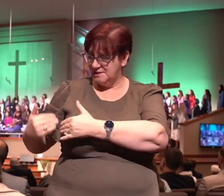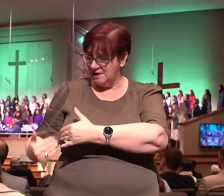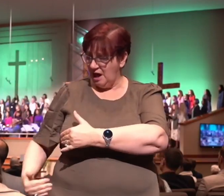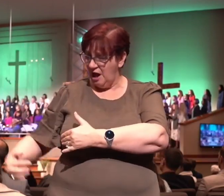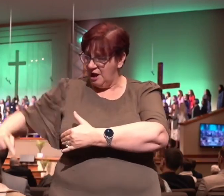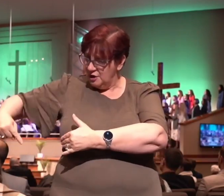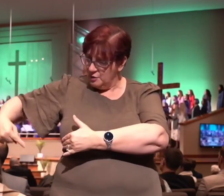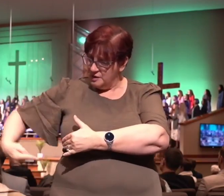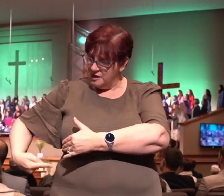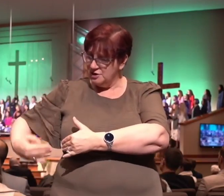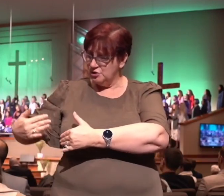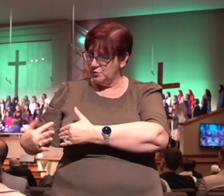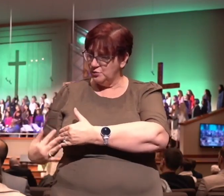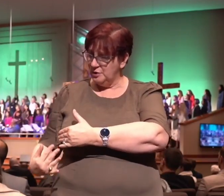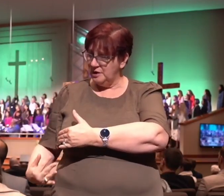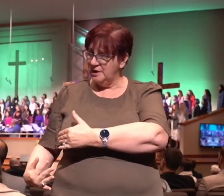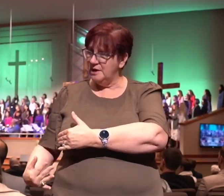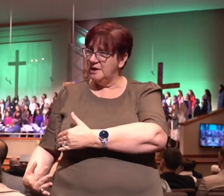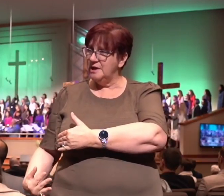time was given.